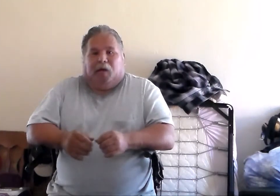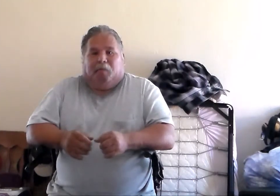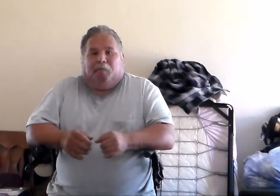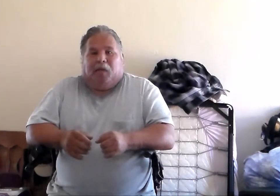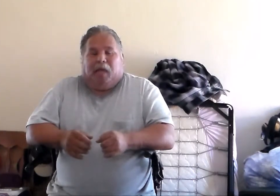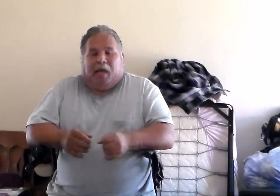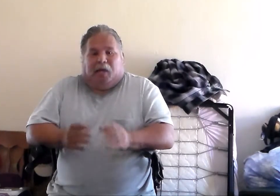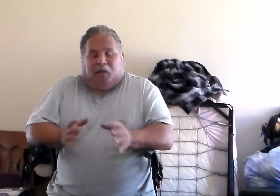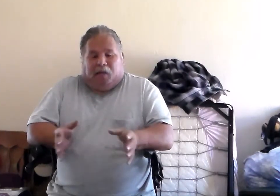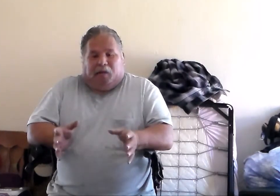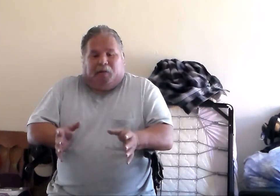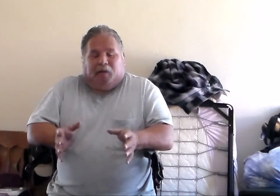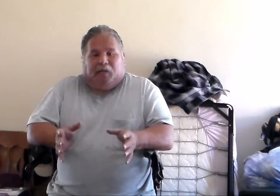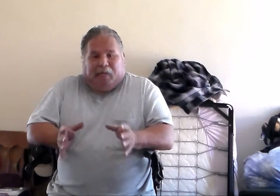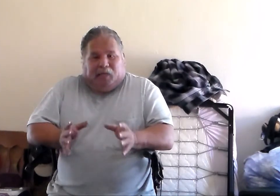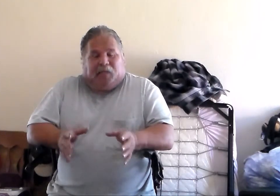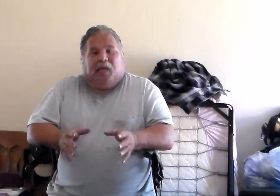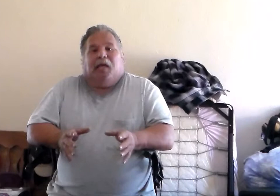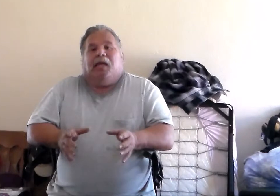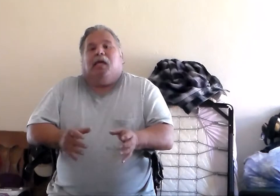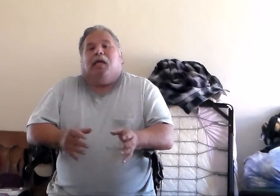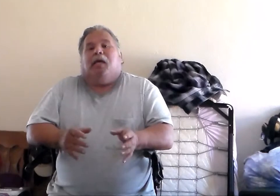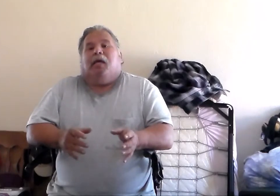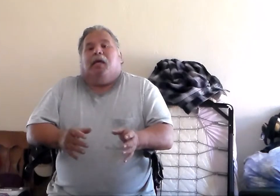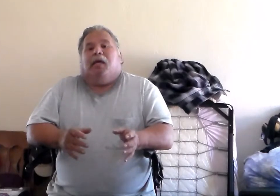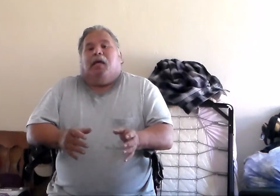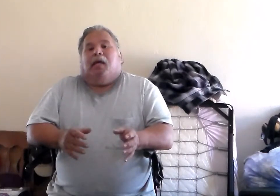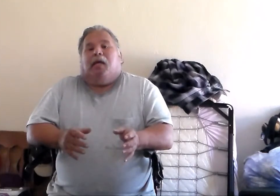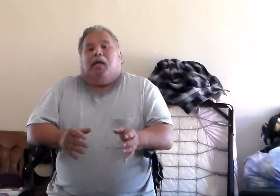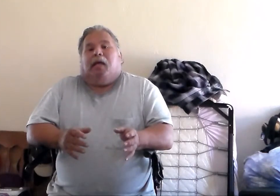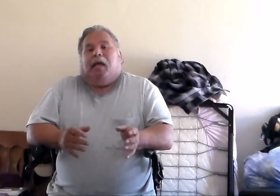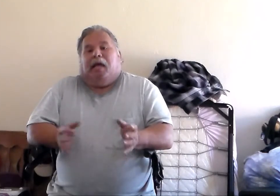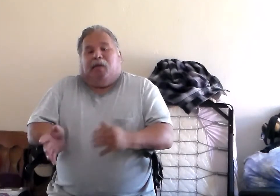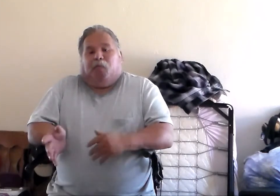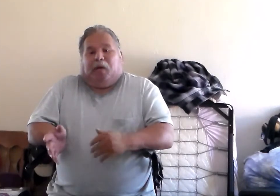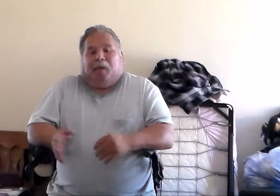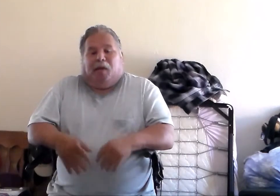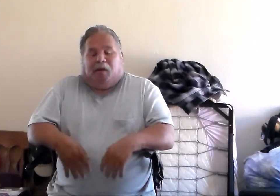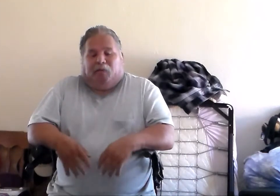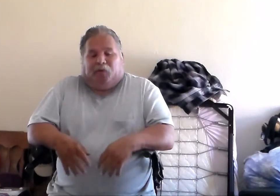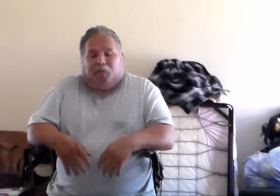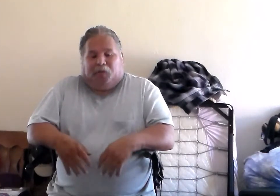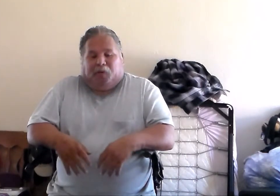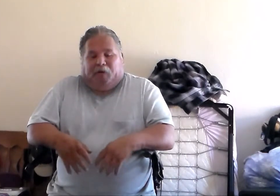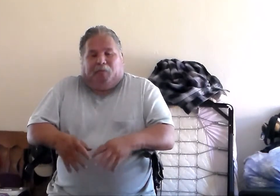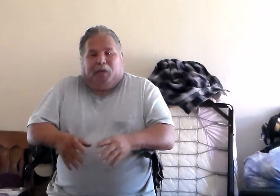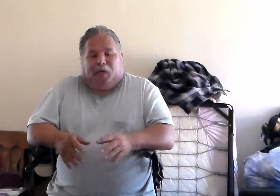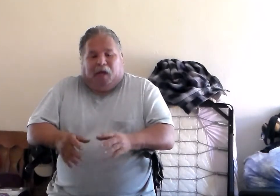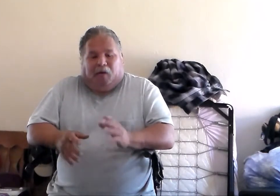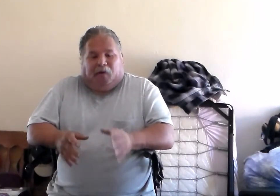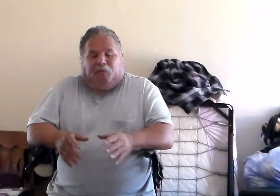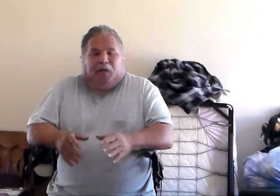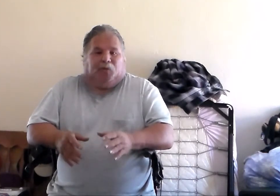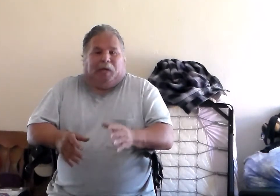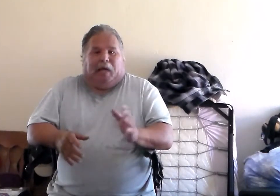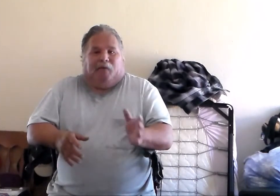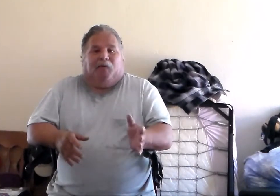edit the disc and we can mail it off to them. So everybody, all your friends will have